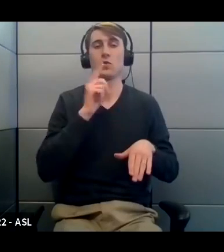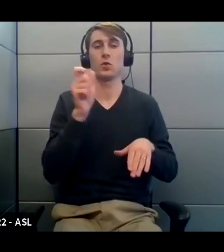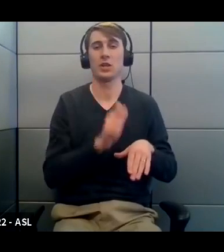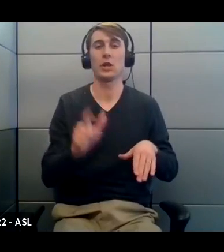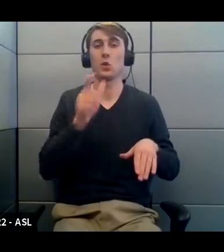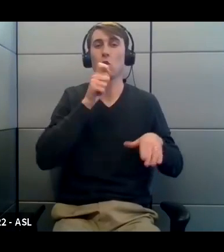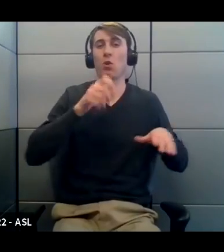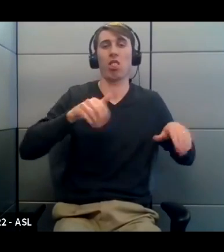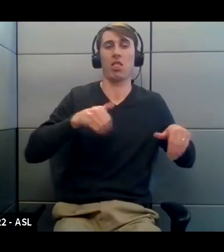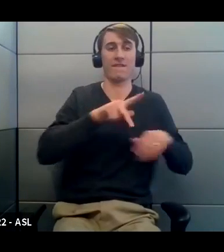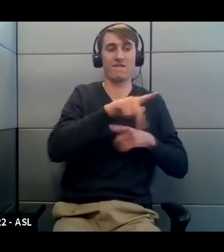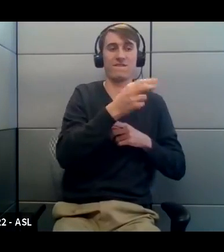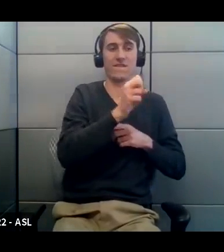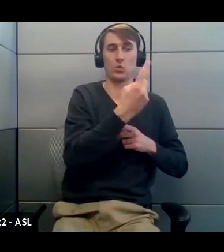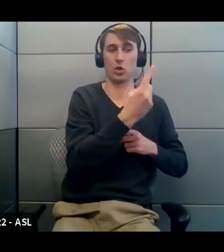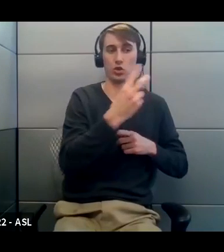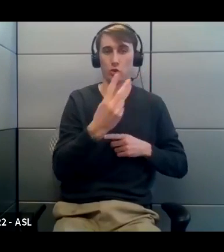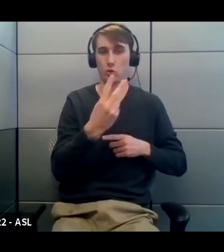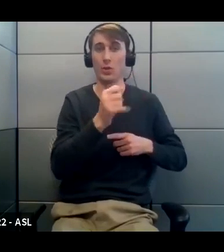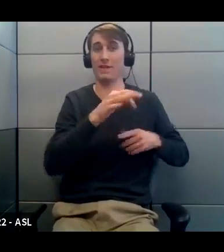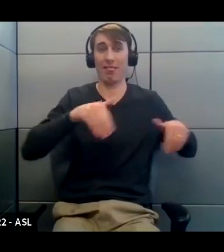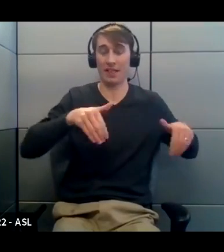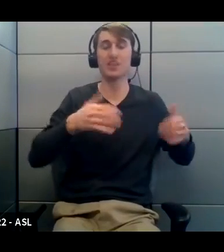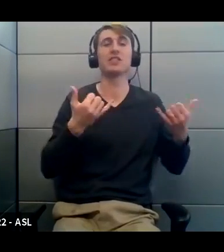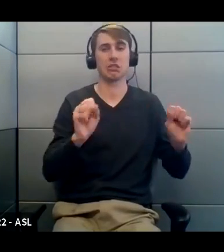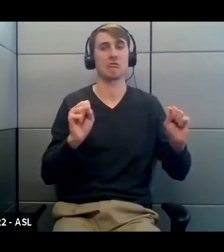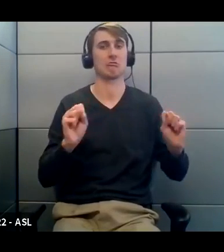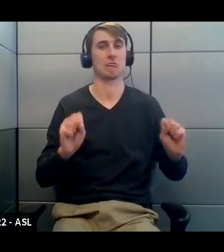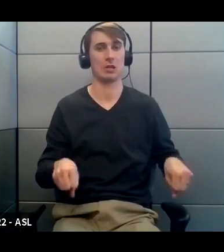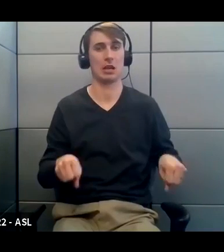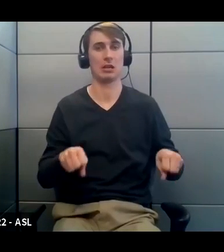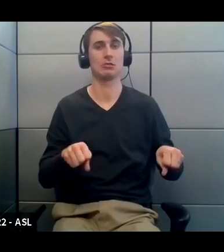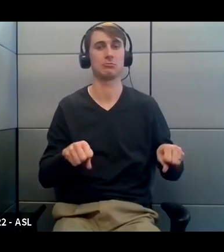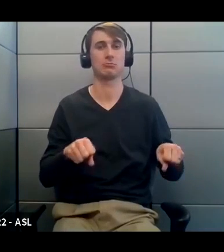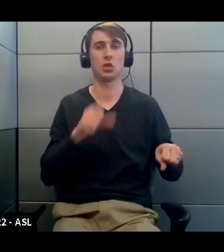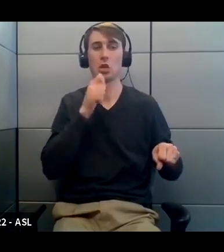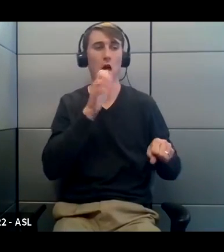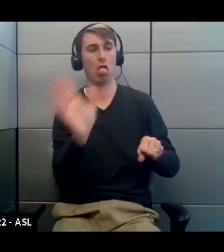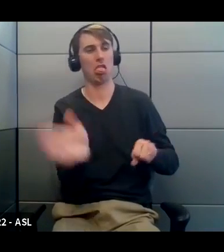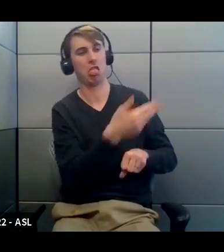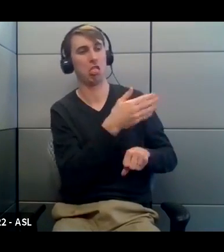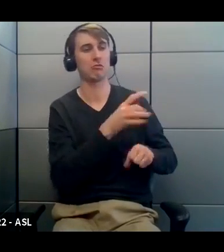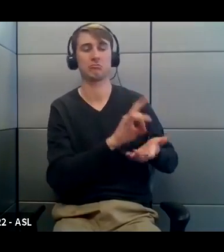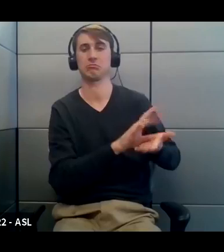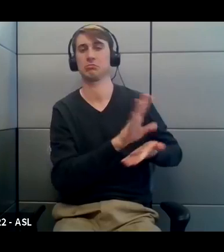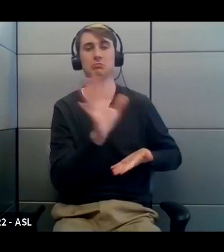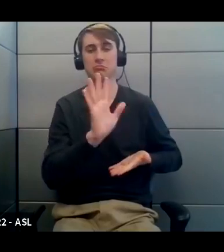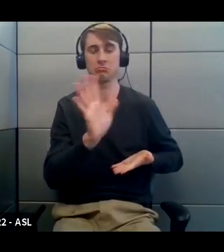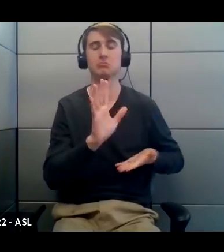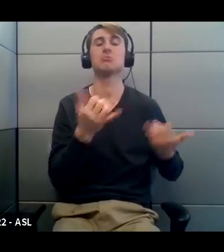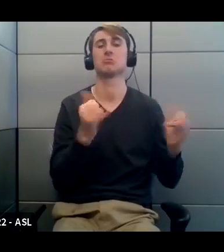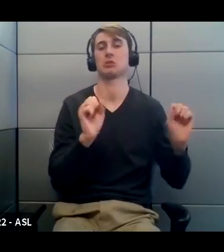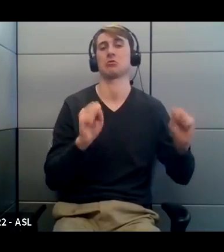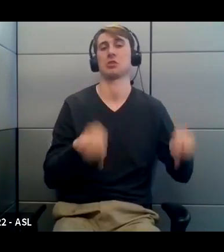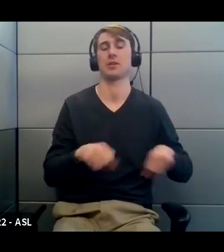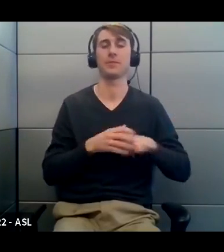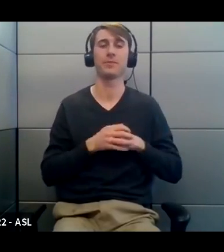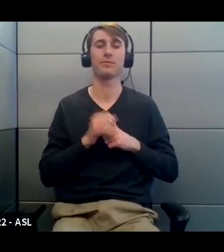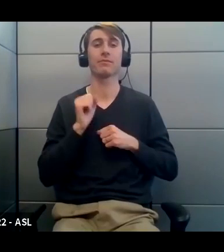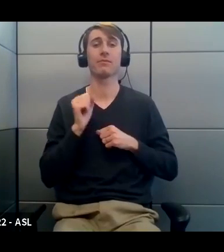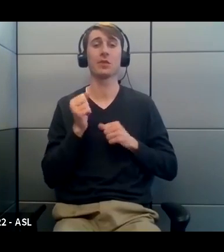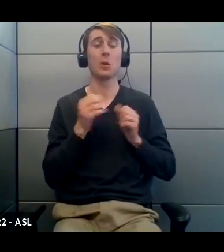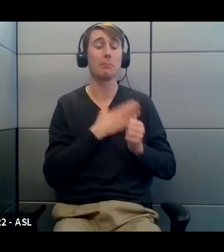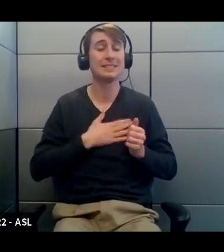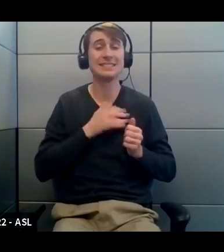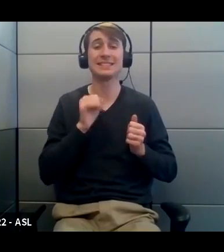make it in yet. So please come up if you're in those initial groups, 65 plus and critical